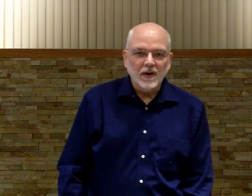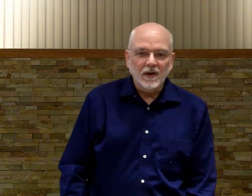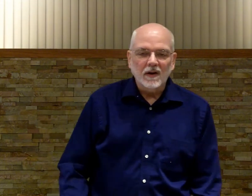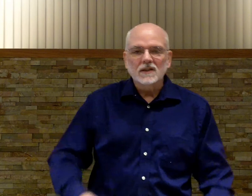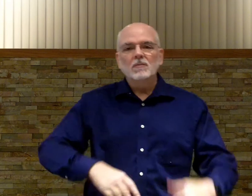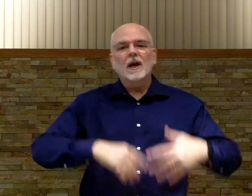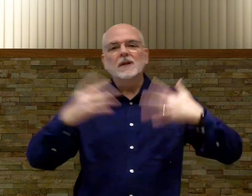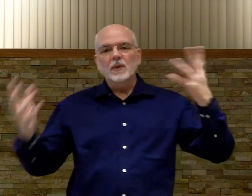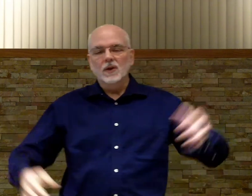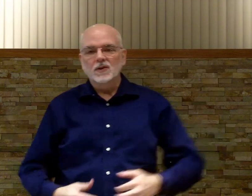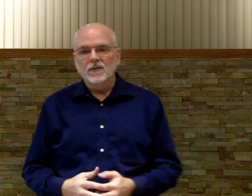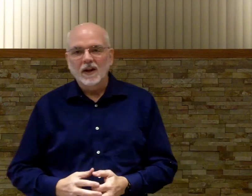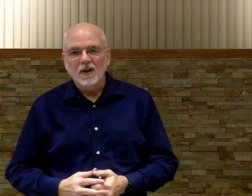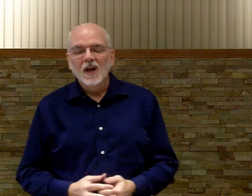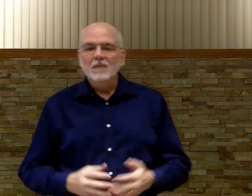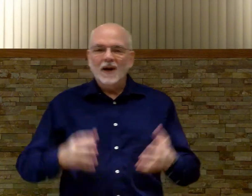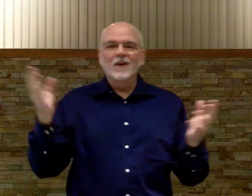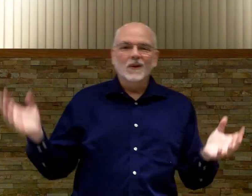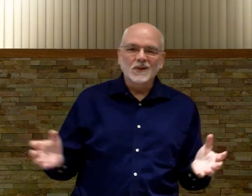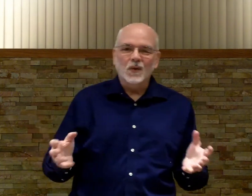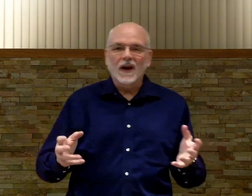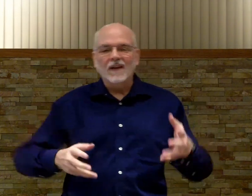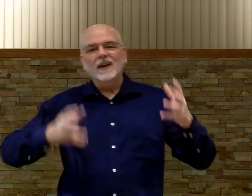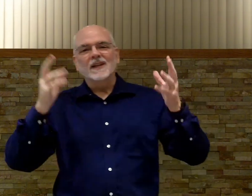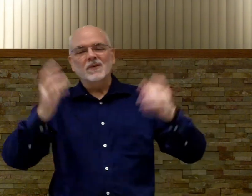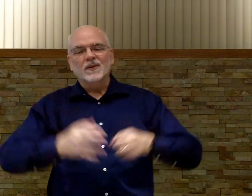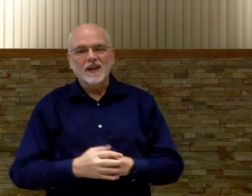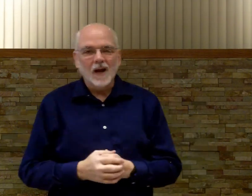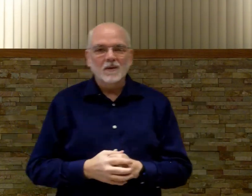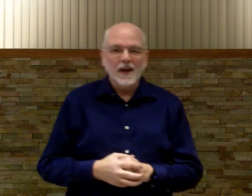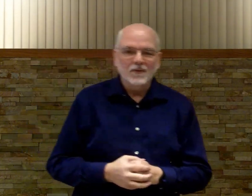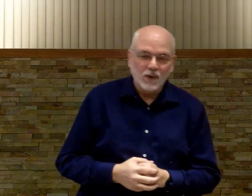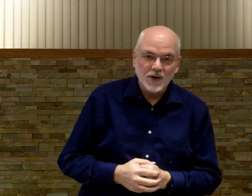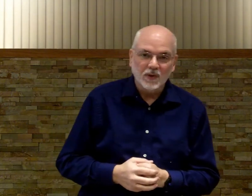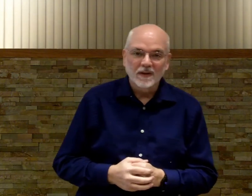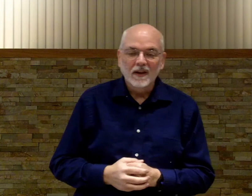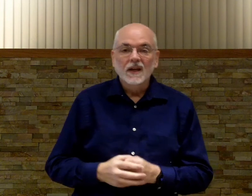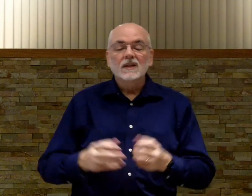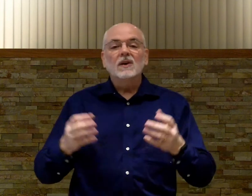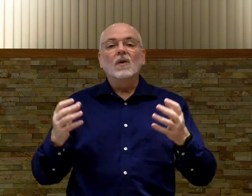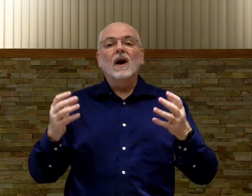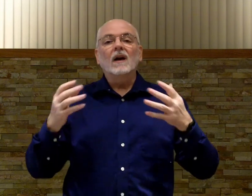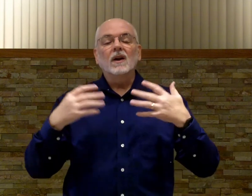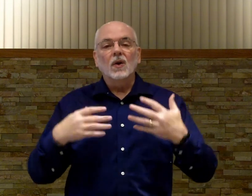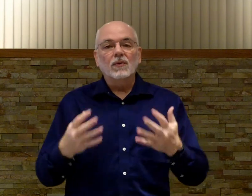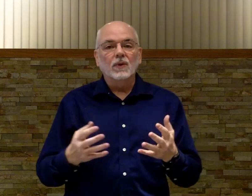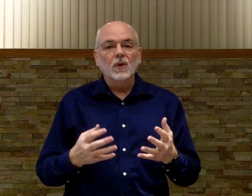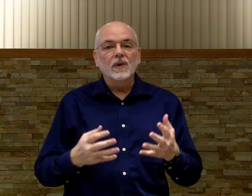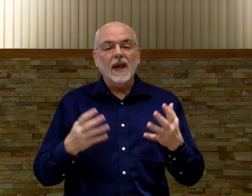to year and sometimes I reuse the video but every once in a while I feel like the time to make a fresh one so I'm gonna go through the